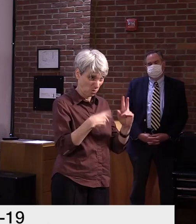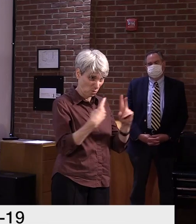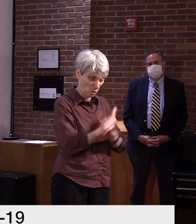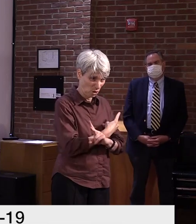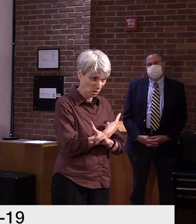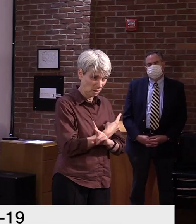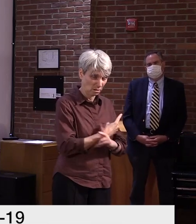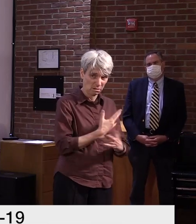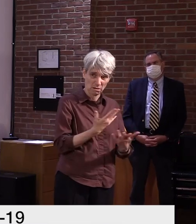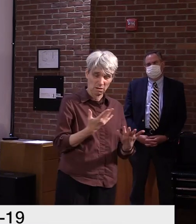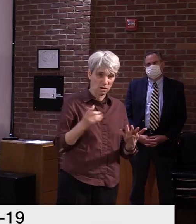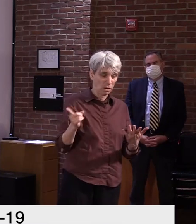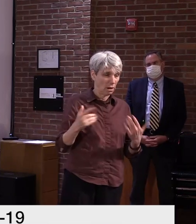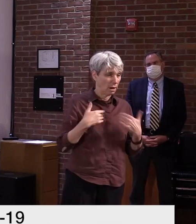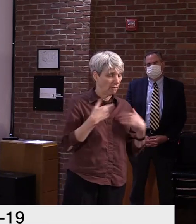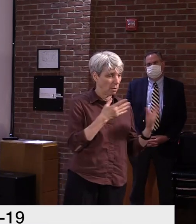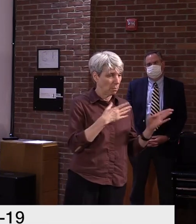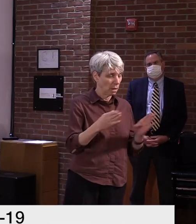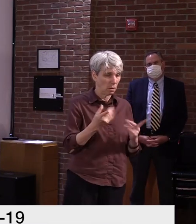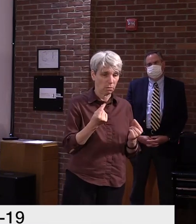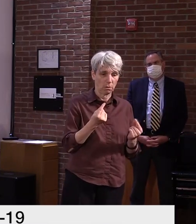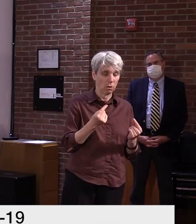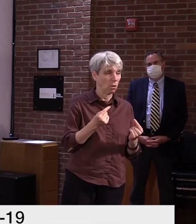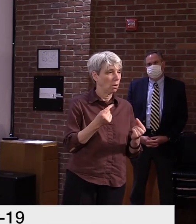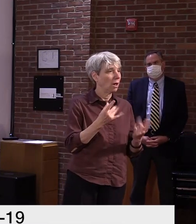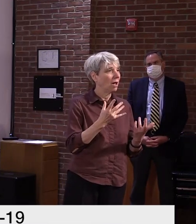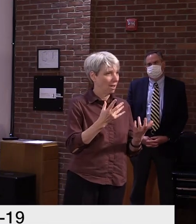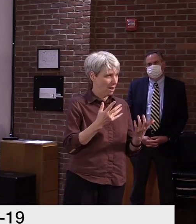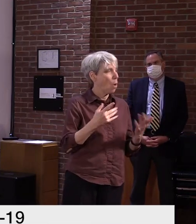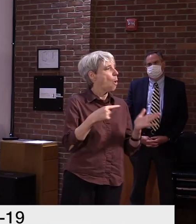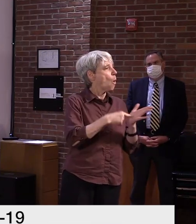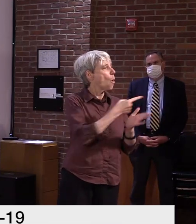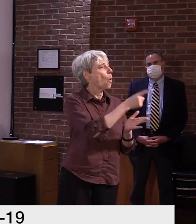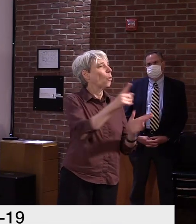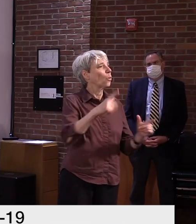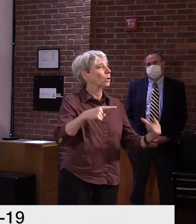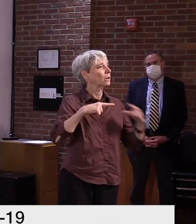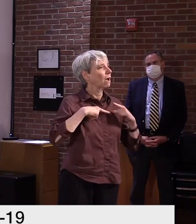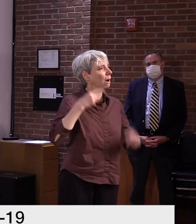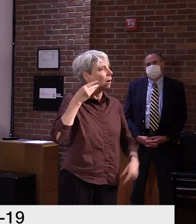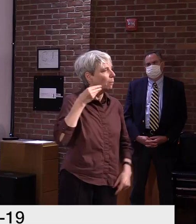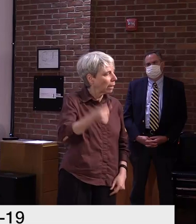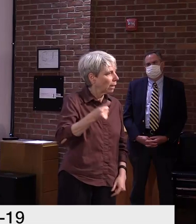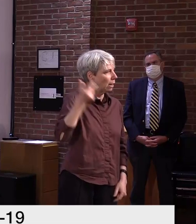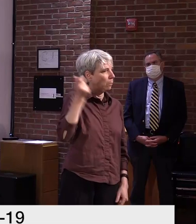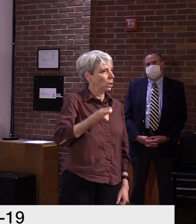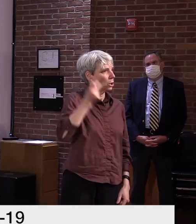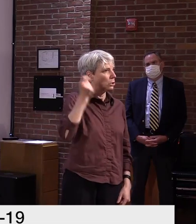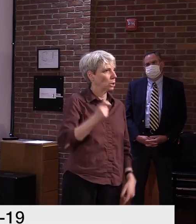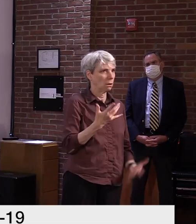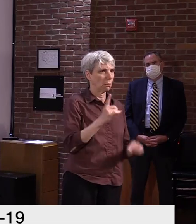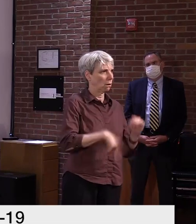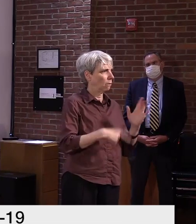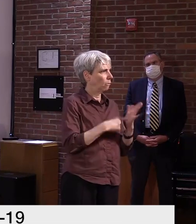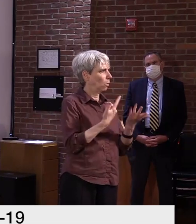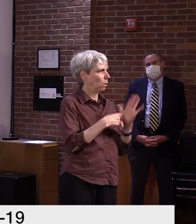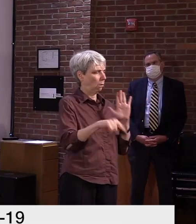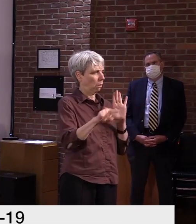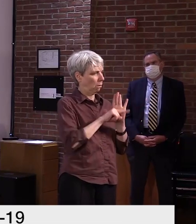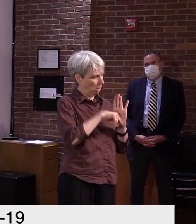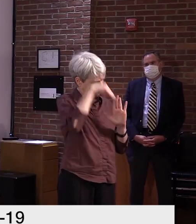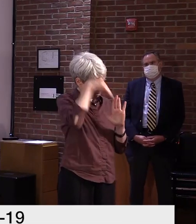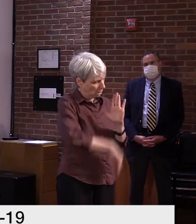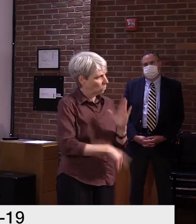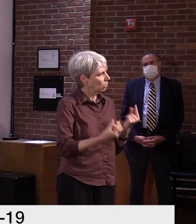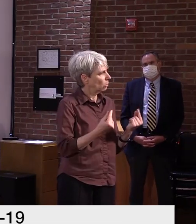longstanding problem of unfunded pension liability? Well, again, this has been an area of concern for all of us, whether